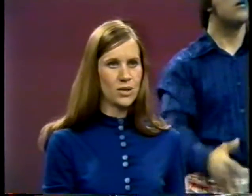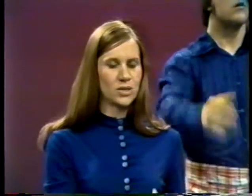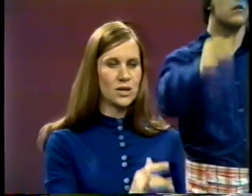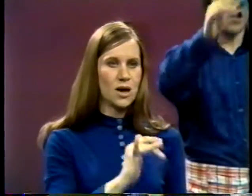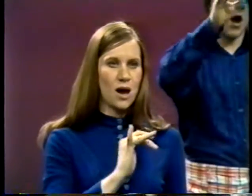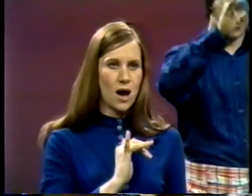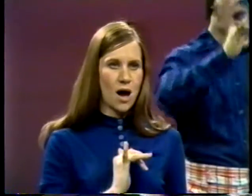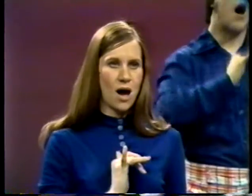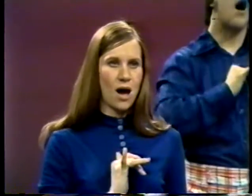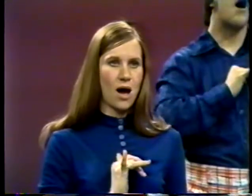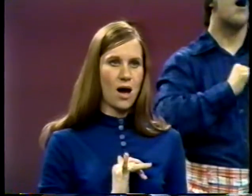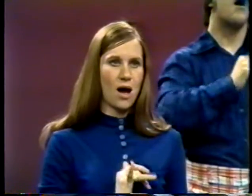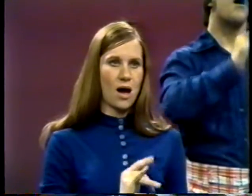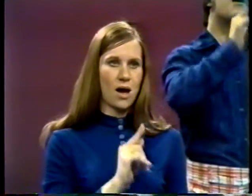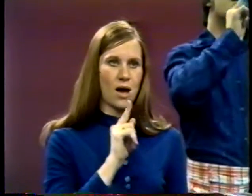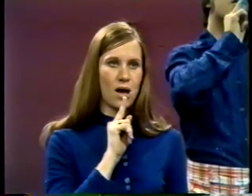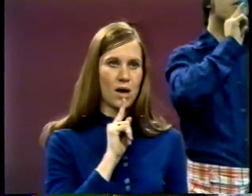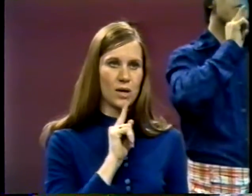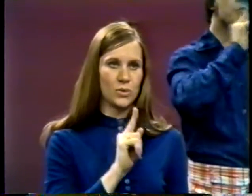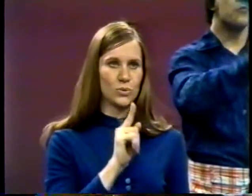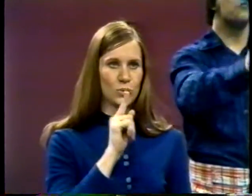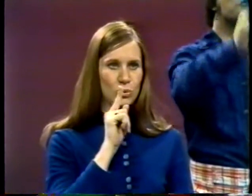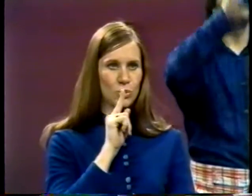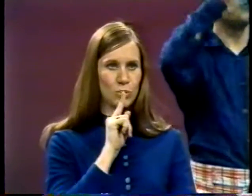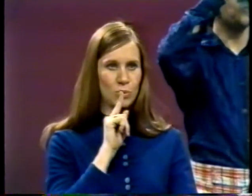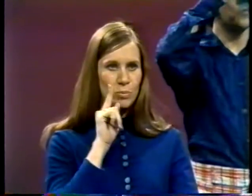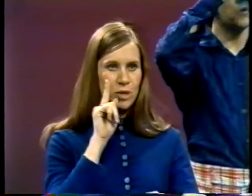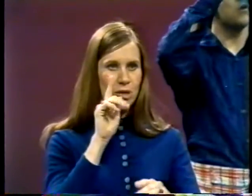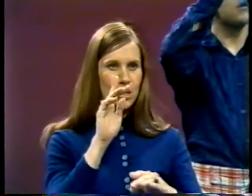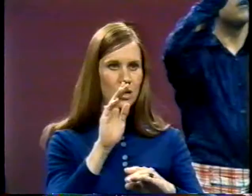I do believe